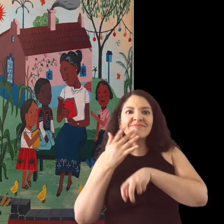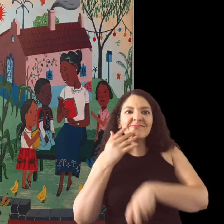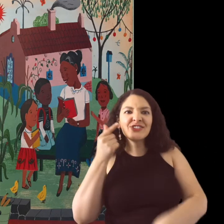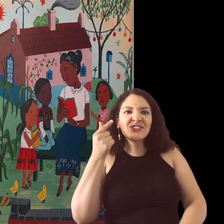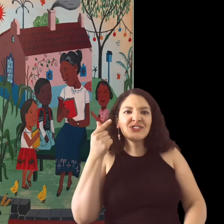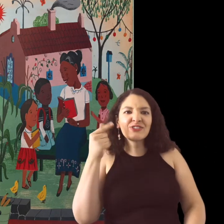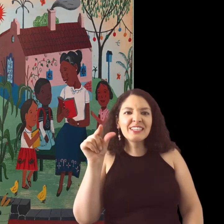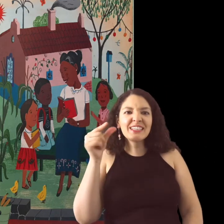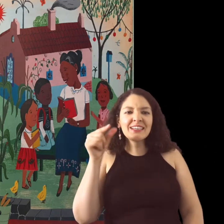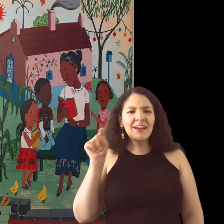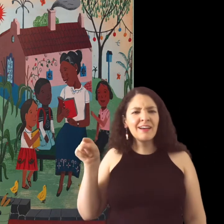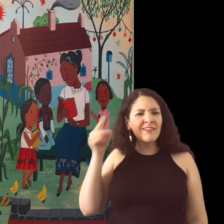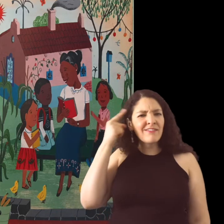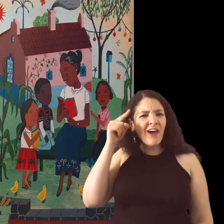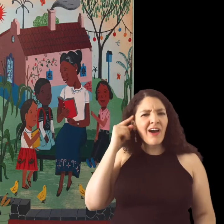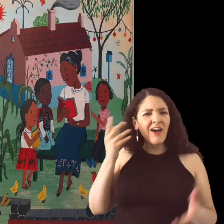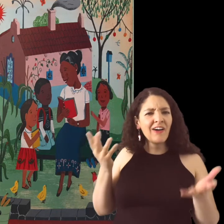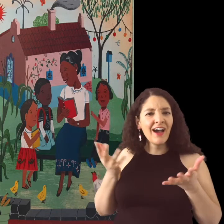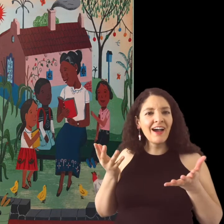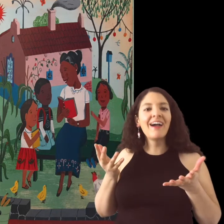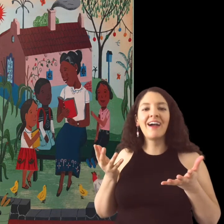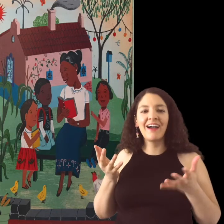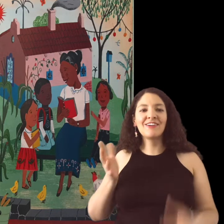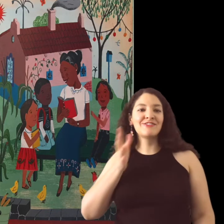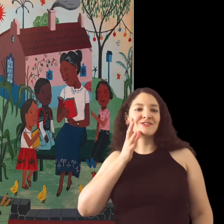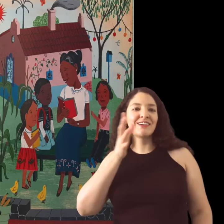green is a bench for Abuela's tails